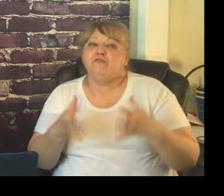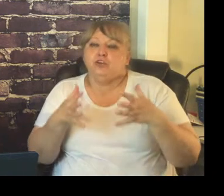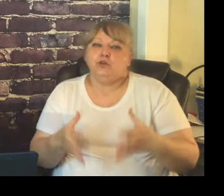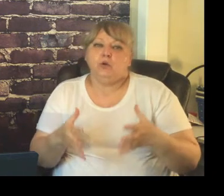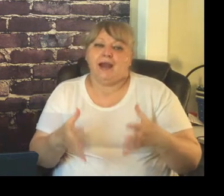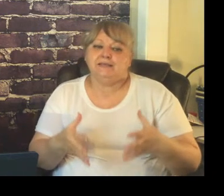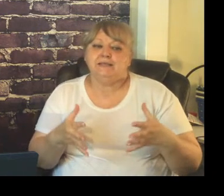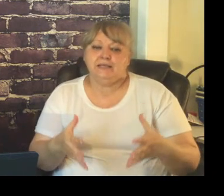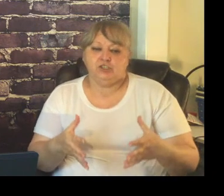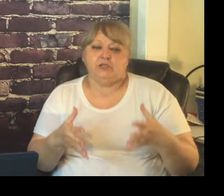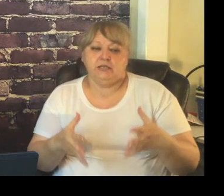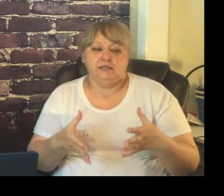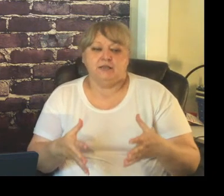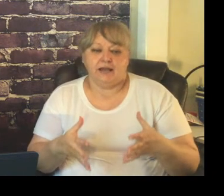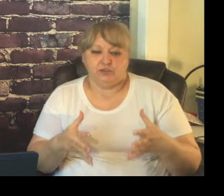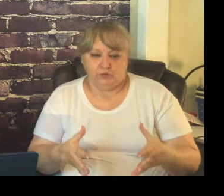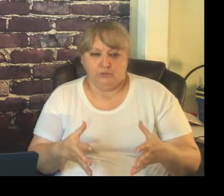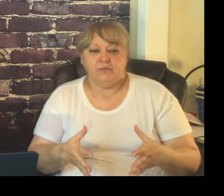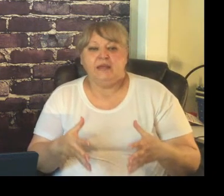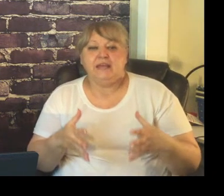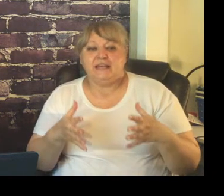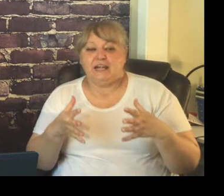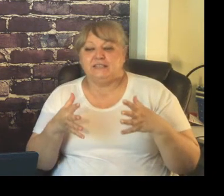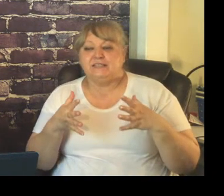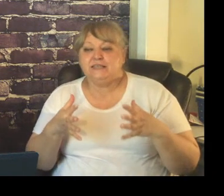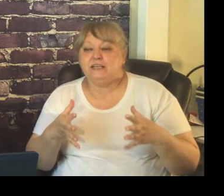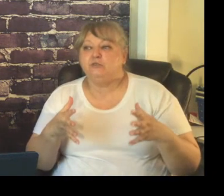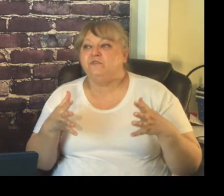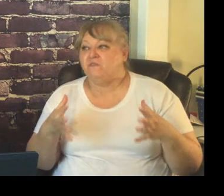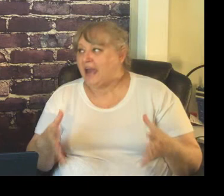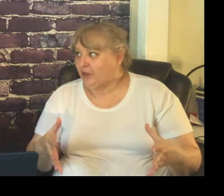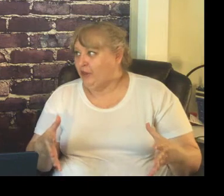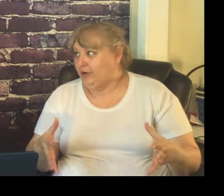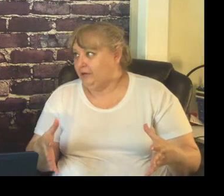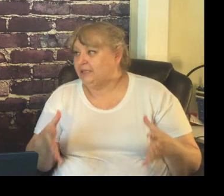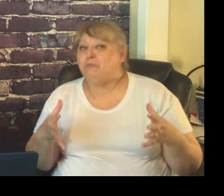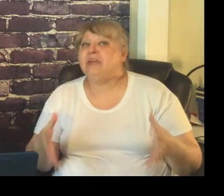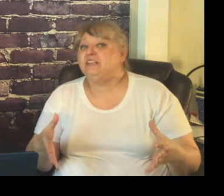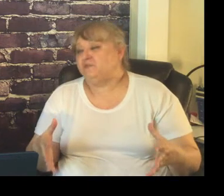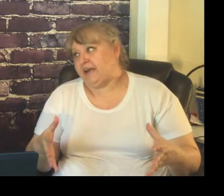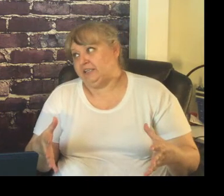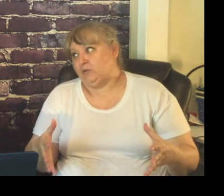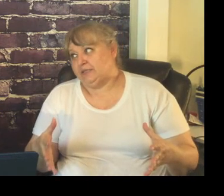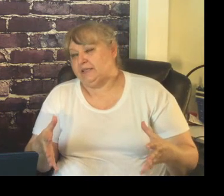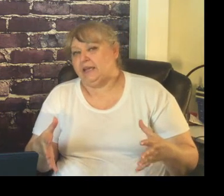you as a teacher in the classroom are the single factor the biggest factor I want to say